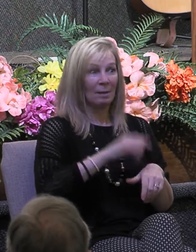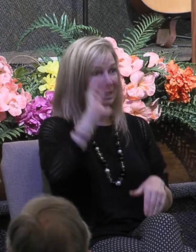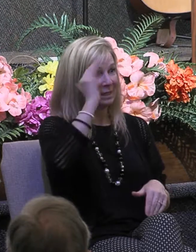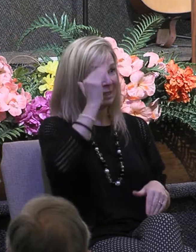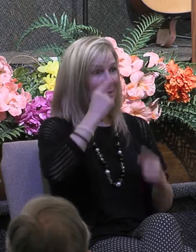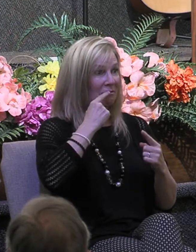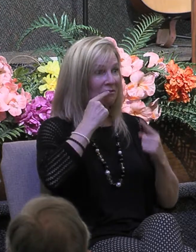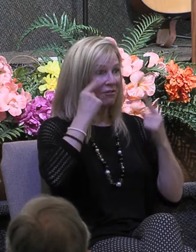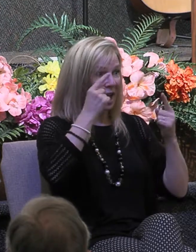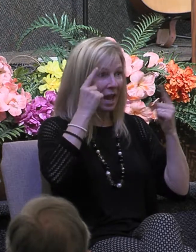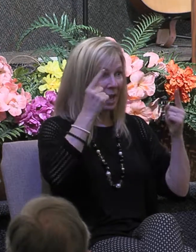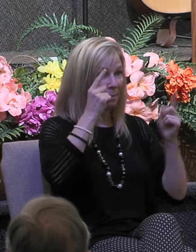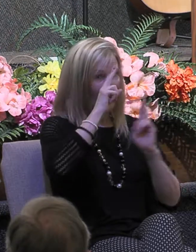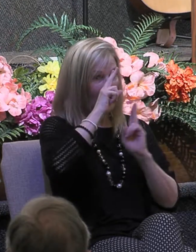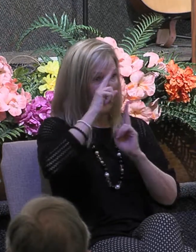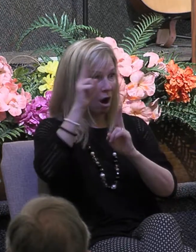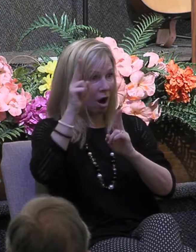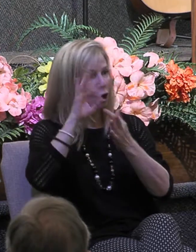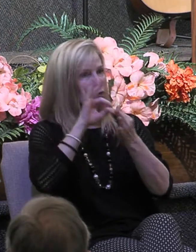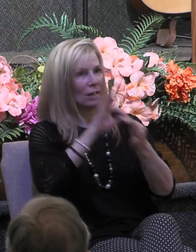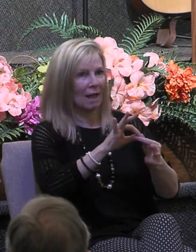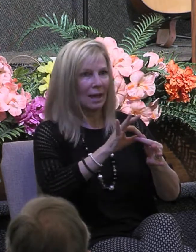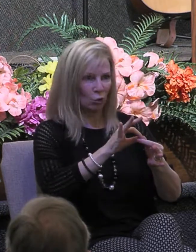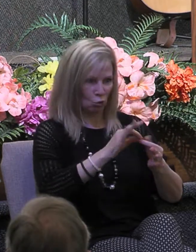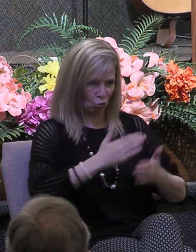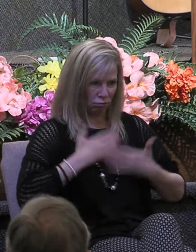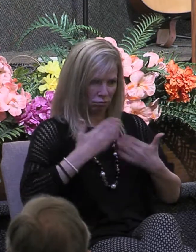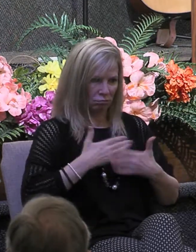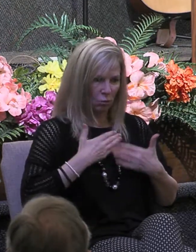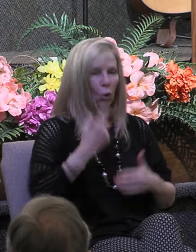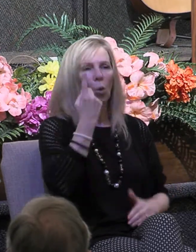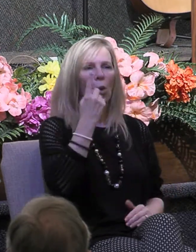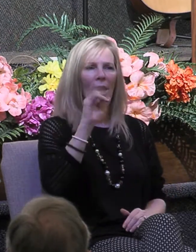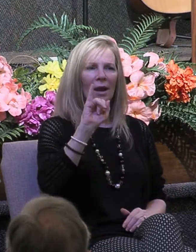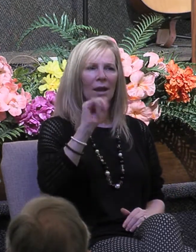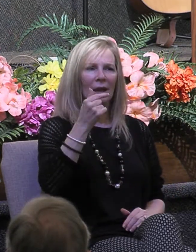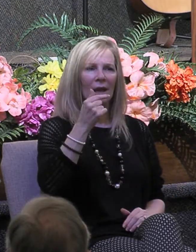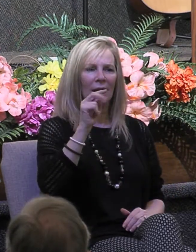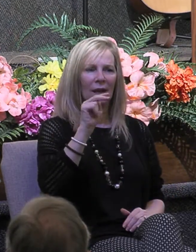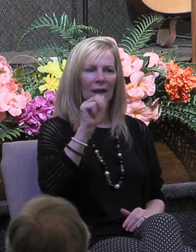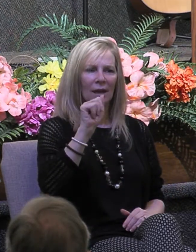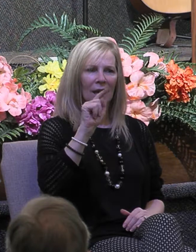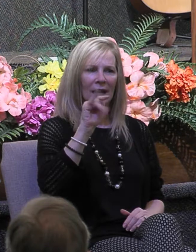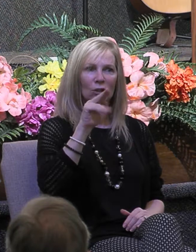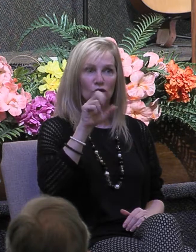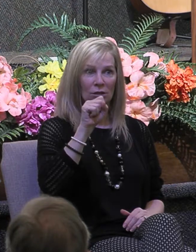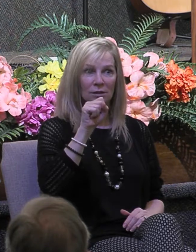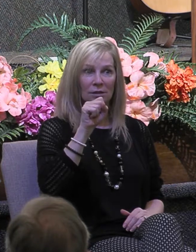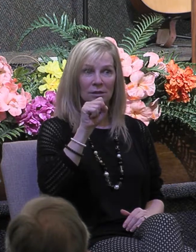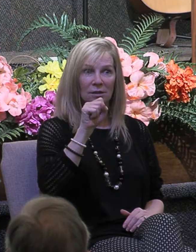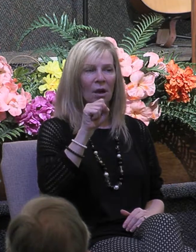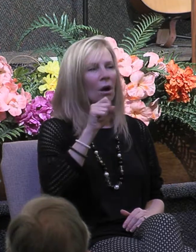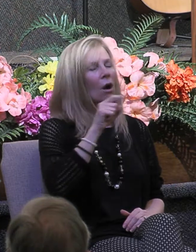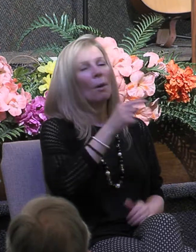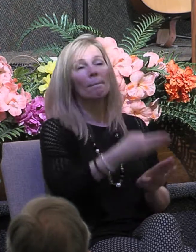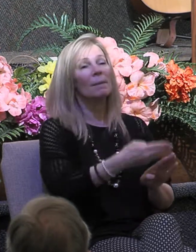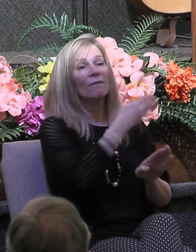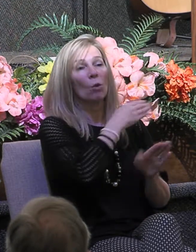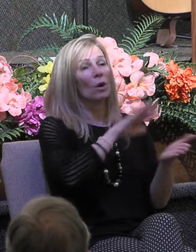attached to martyrdom some martyrs like Ignatius were showered with adulation before their martyrdom not that